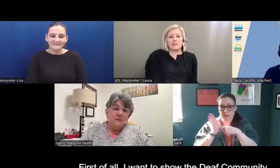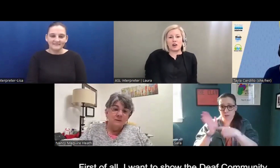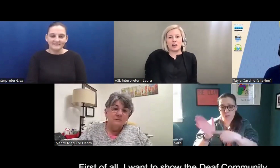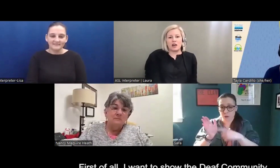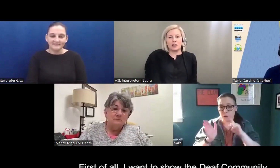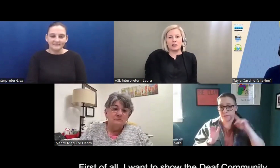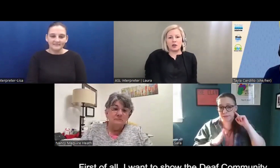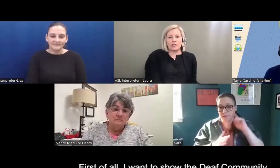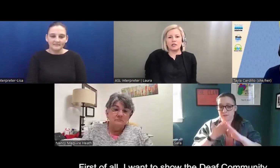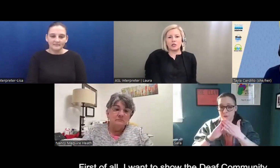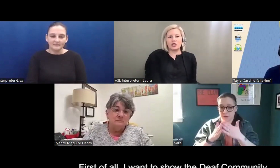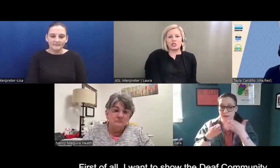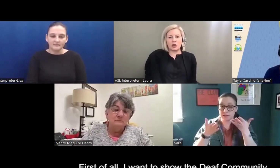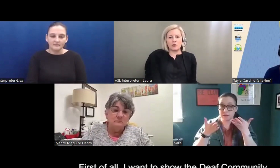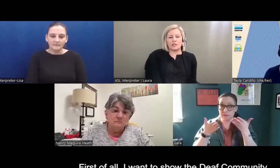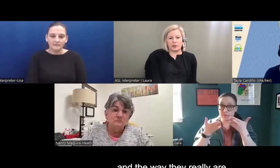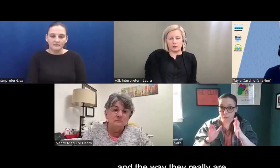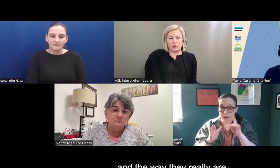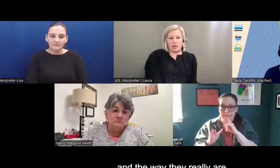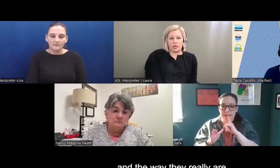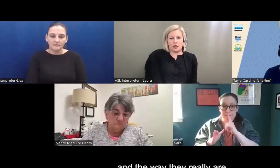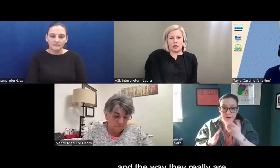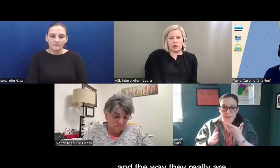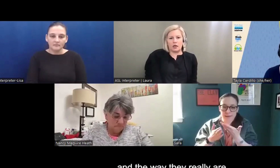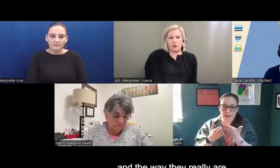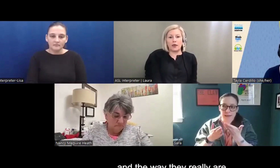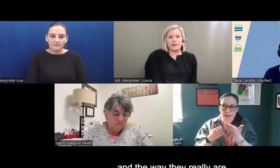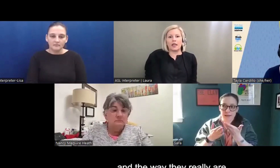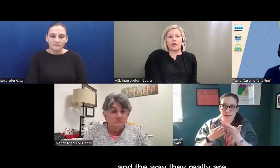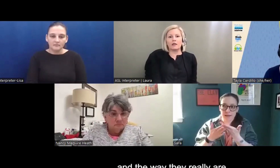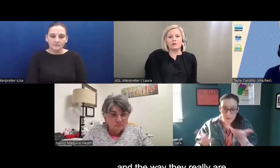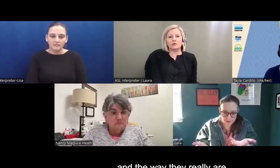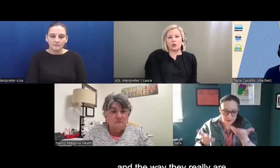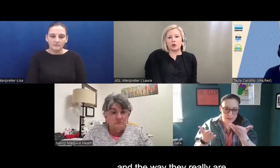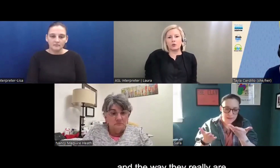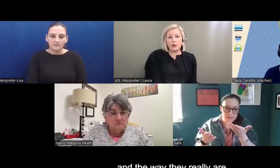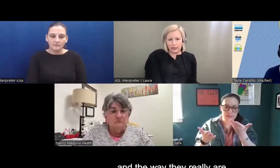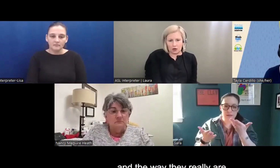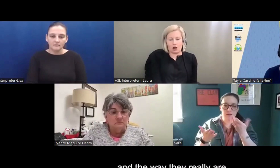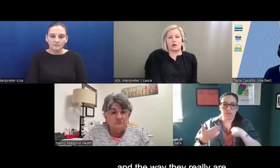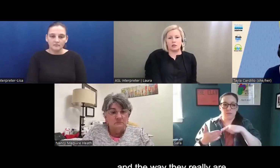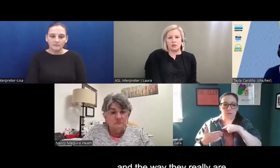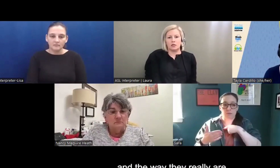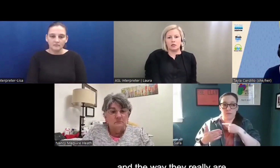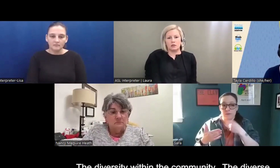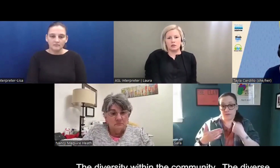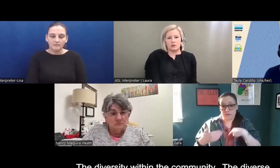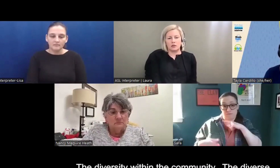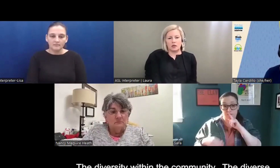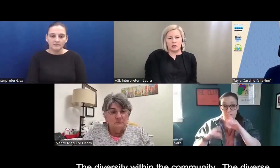First of all, you know, I did want to show the deaf community, uh, the way that they, you know, really are.